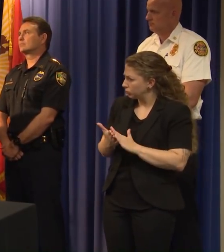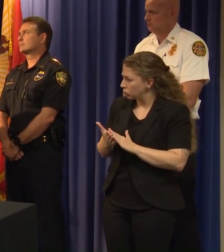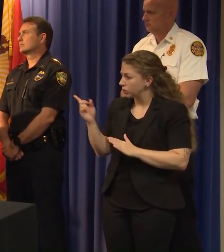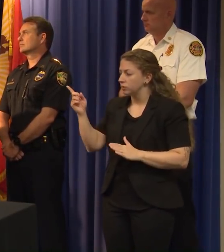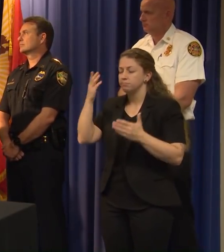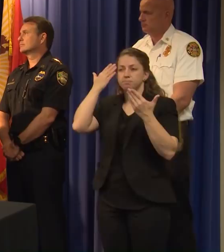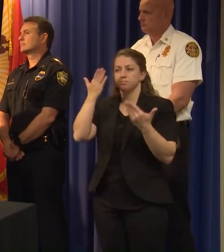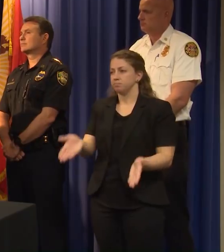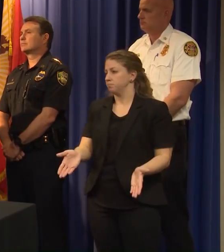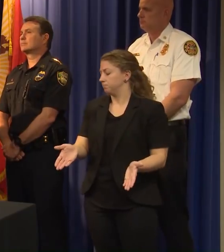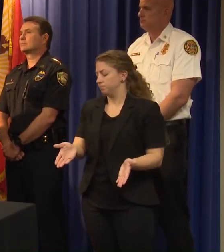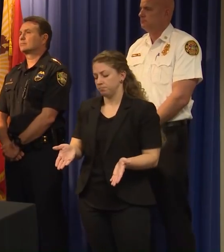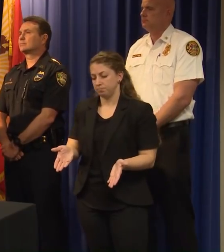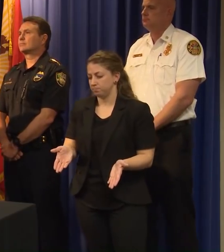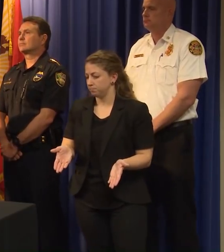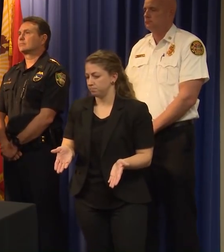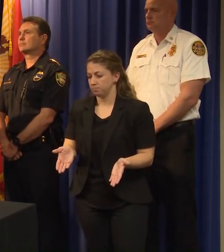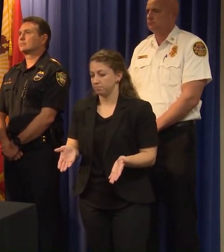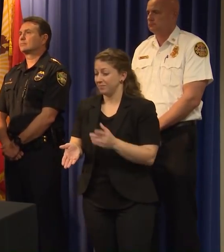we do not have those details.